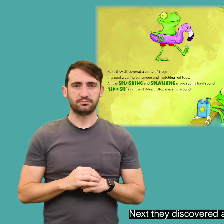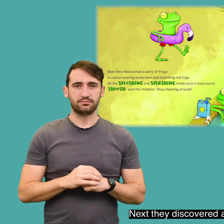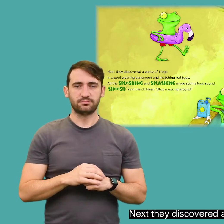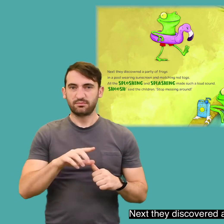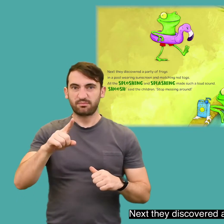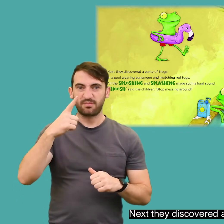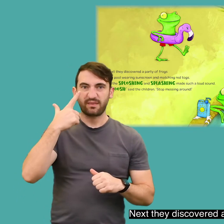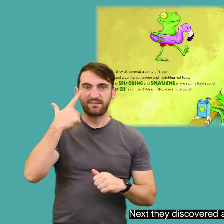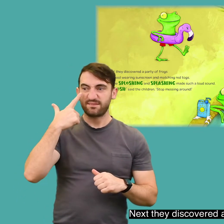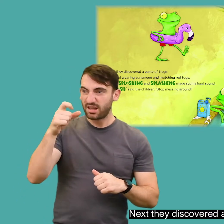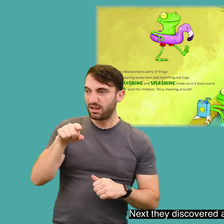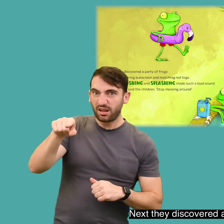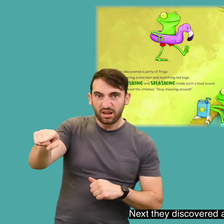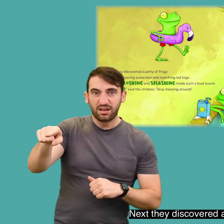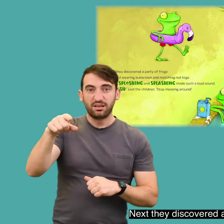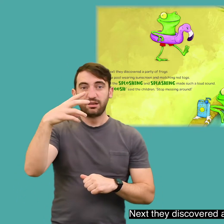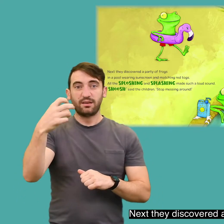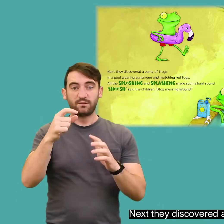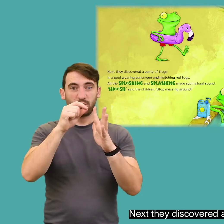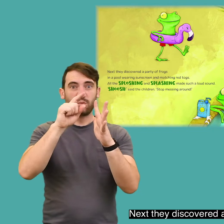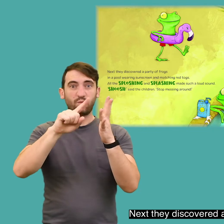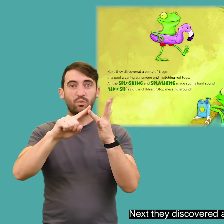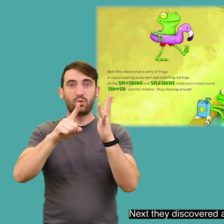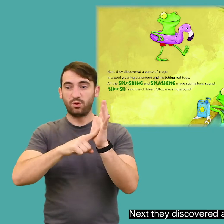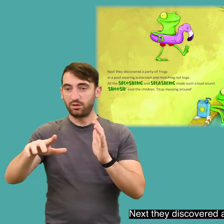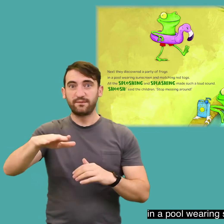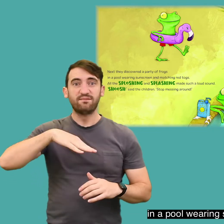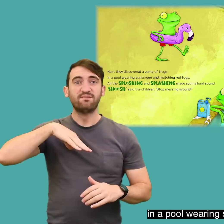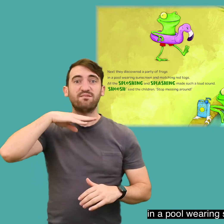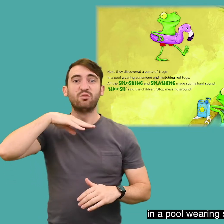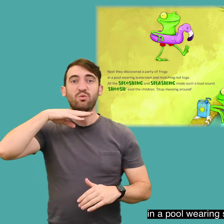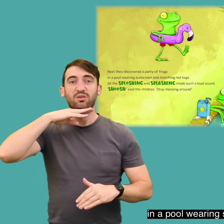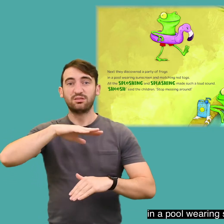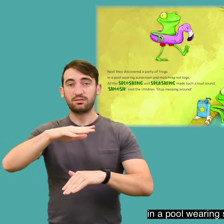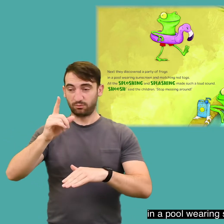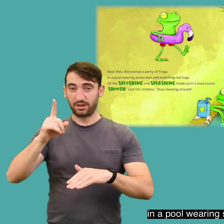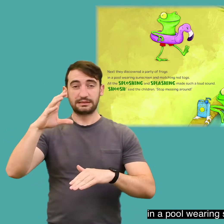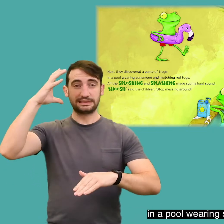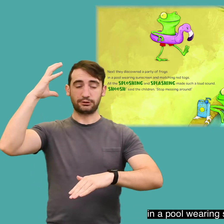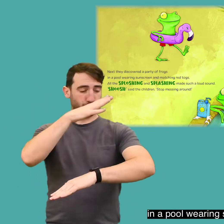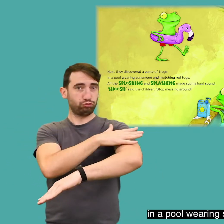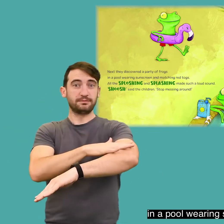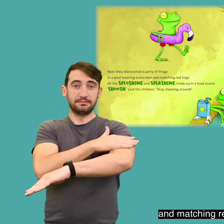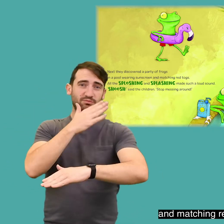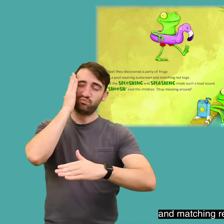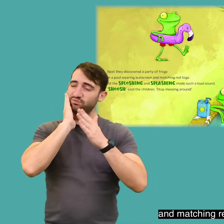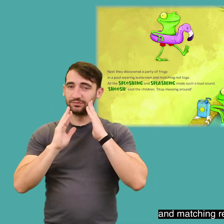Next, they discovered a party of frogs in a pool wearing sunscreen and matching red